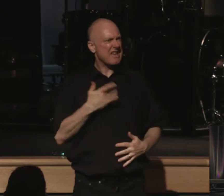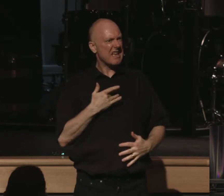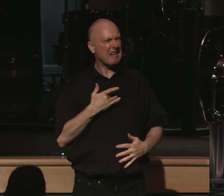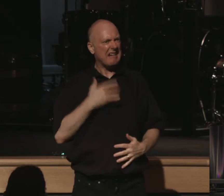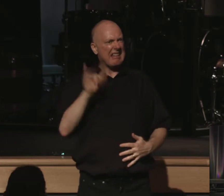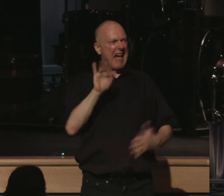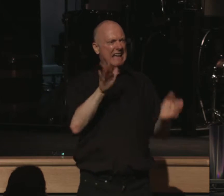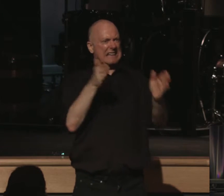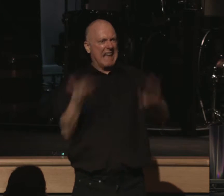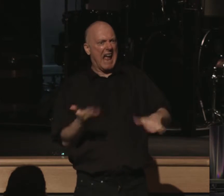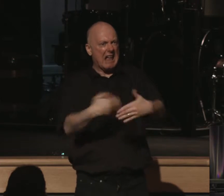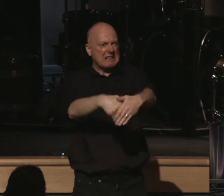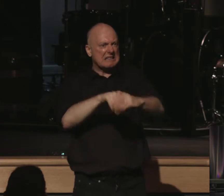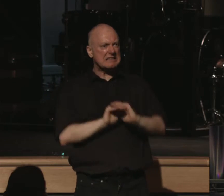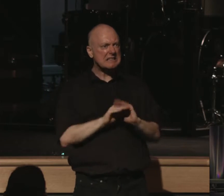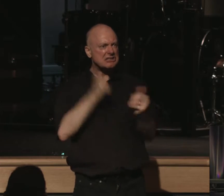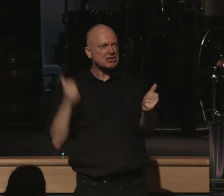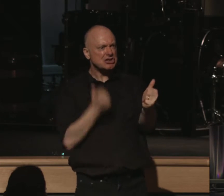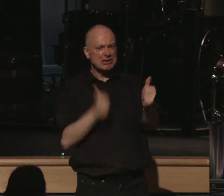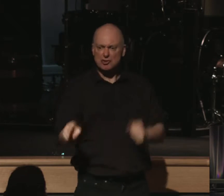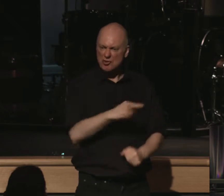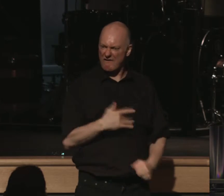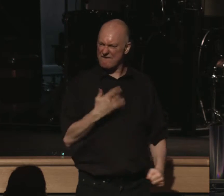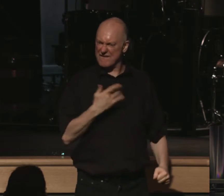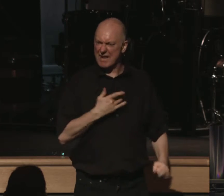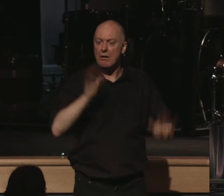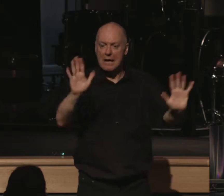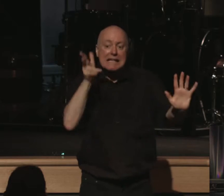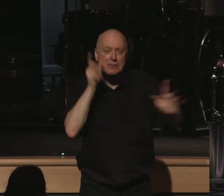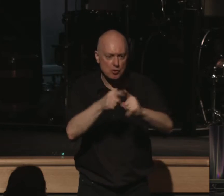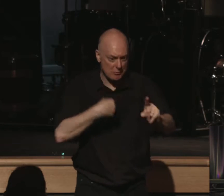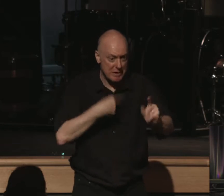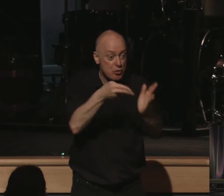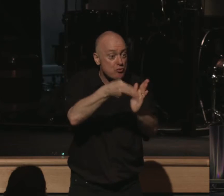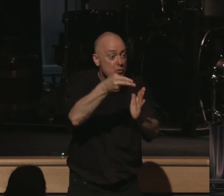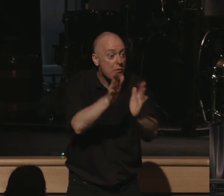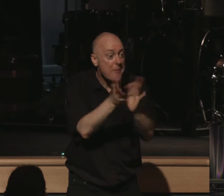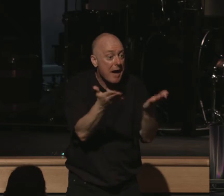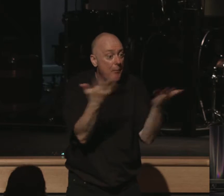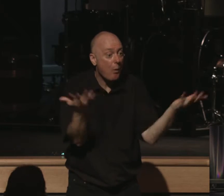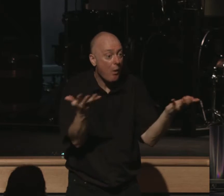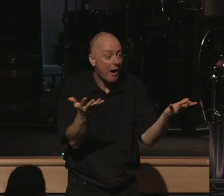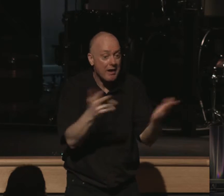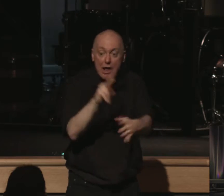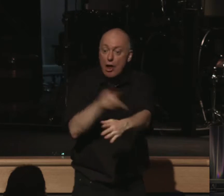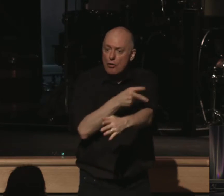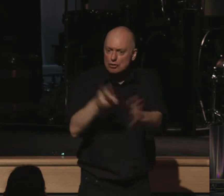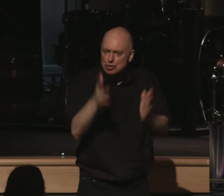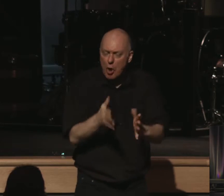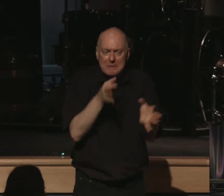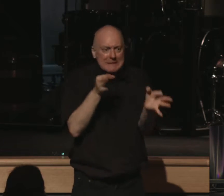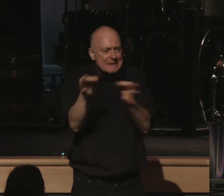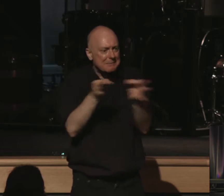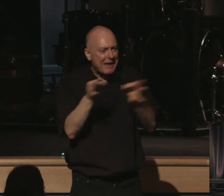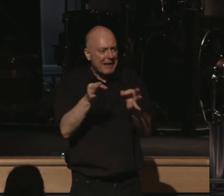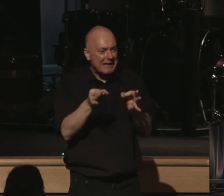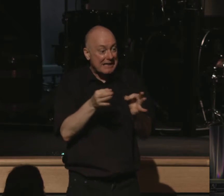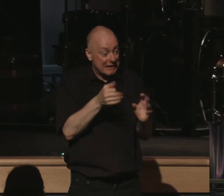death and Sheol are chasing you. Listen, listen, listen. The truth of God's word though, as the psalmist understands as he feels like this,